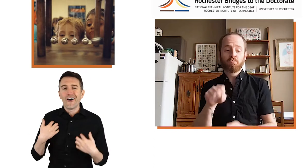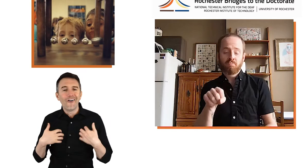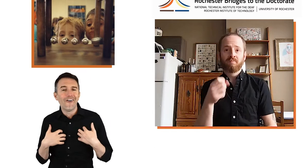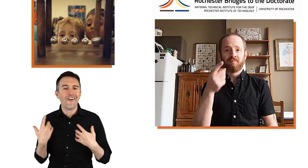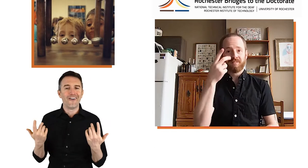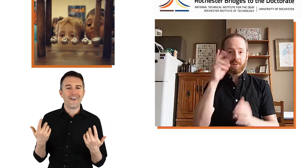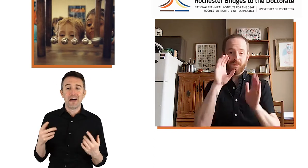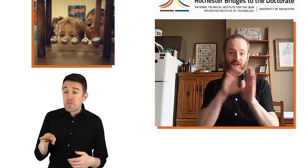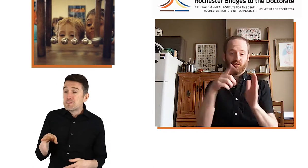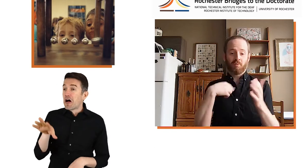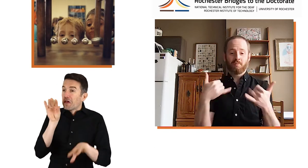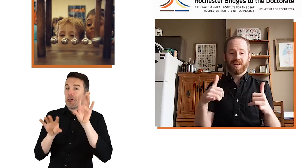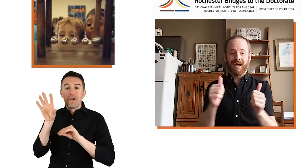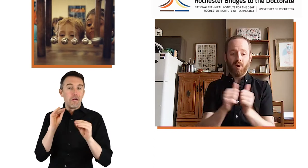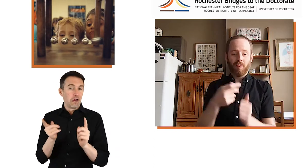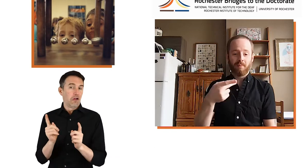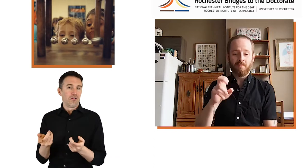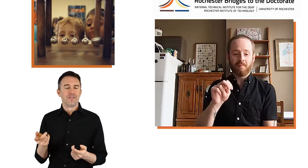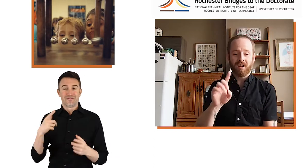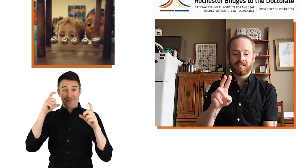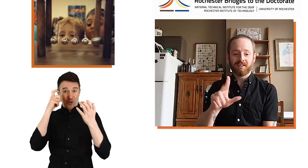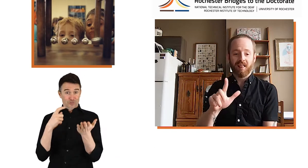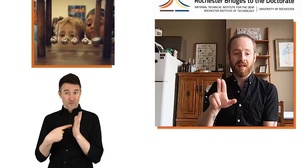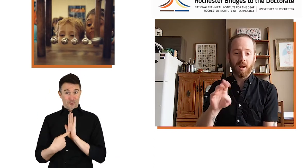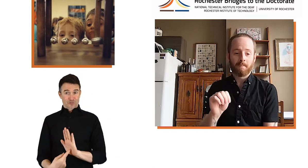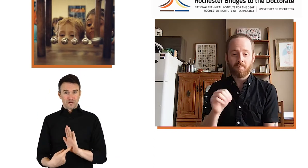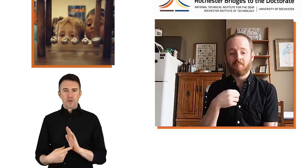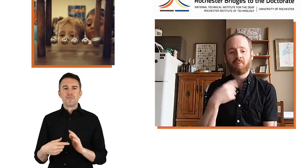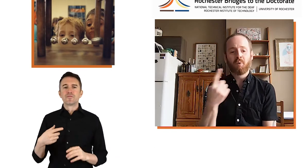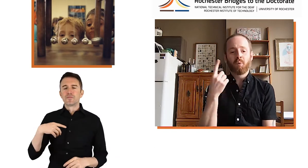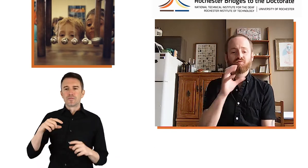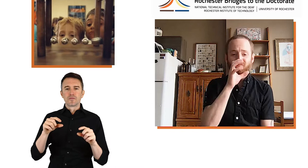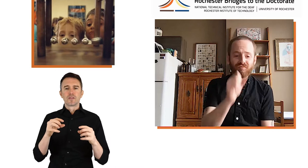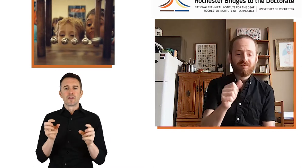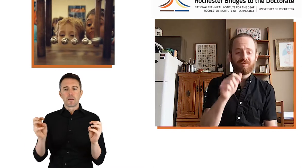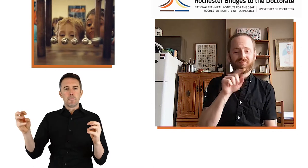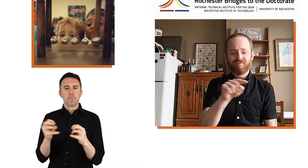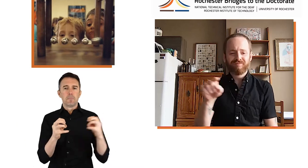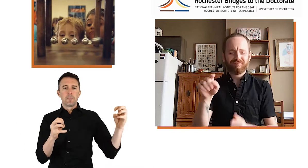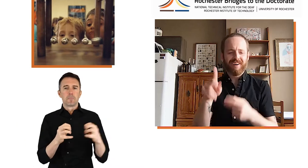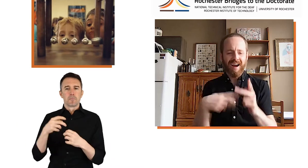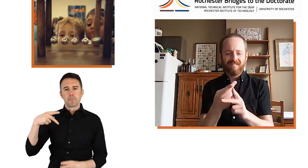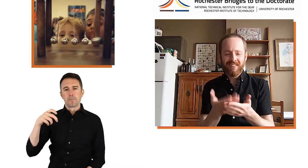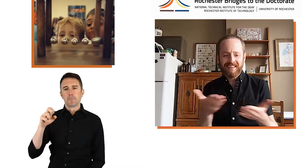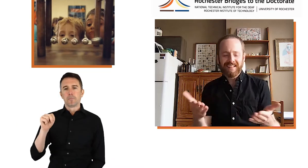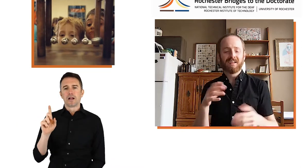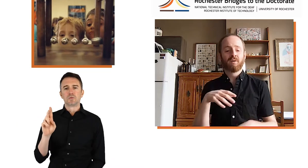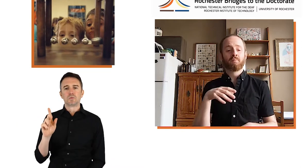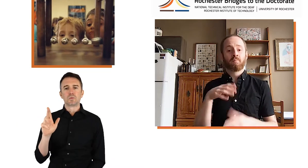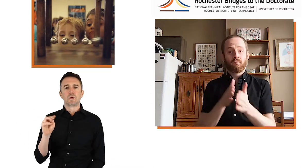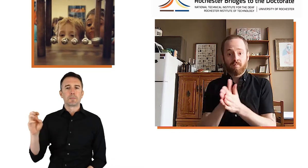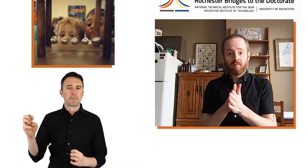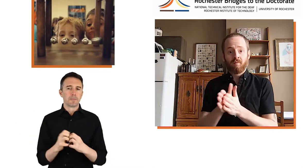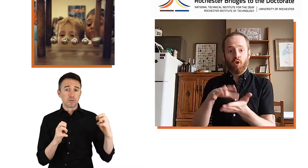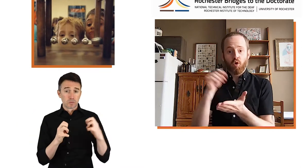I thought it was fun to learn new things. And you can see I'm playing here with a pendulum. And I'm fascinated. I was